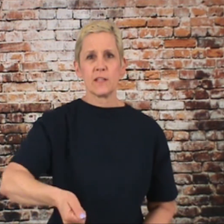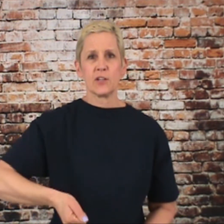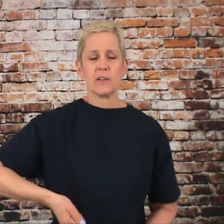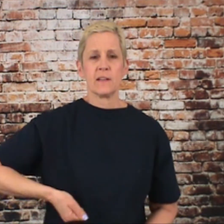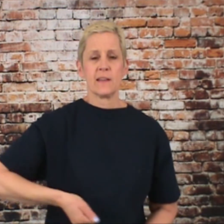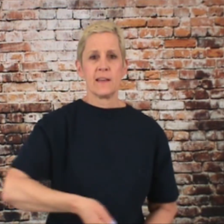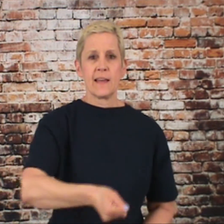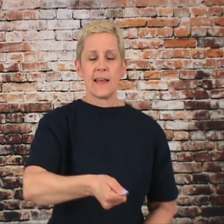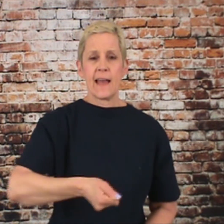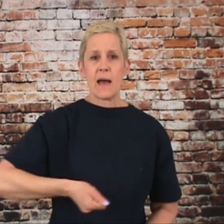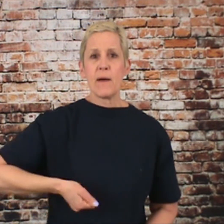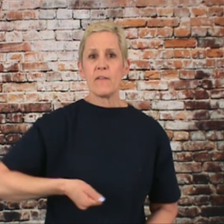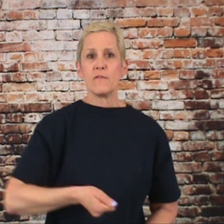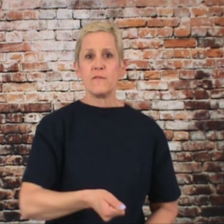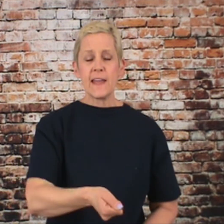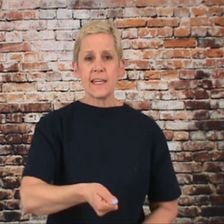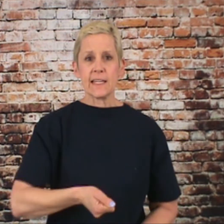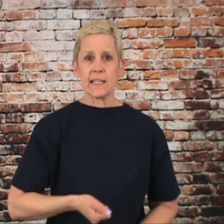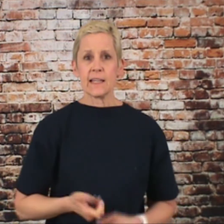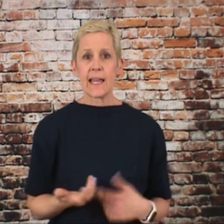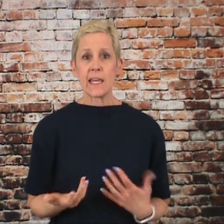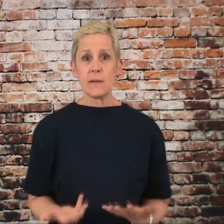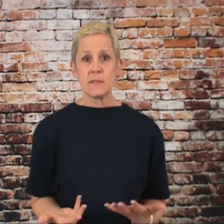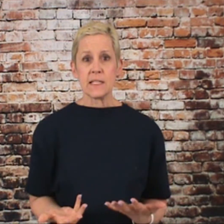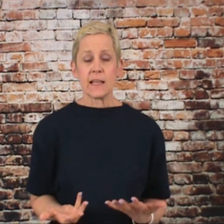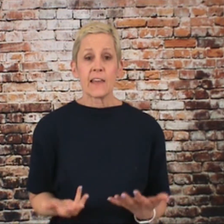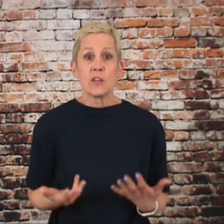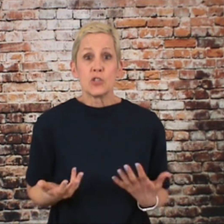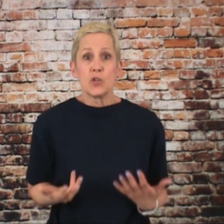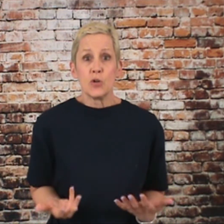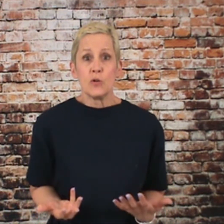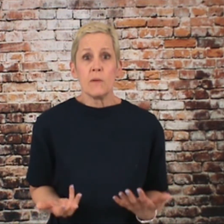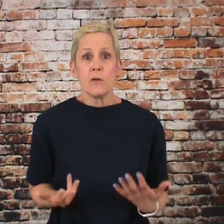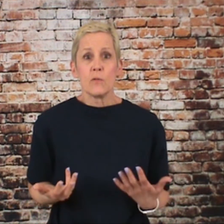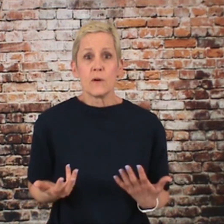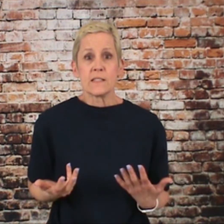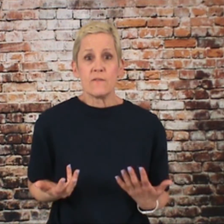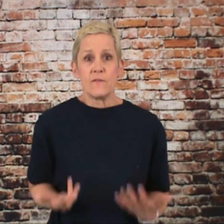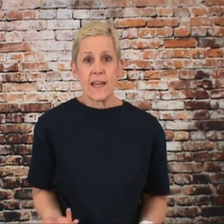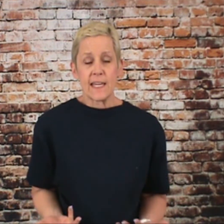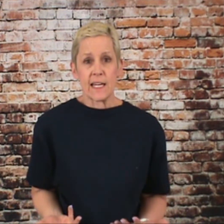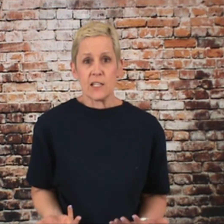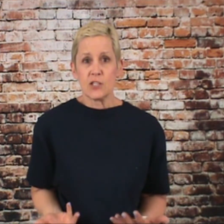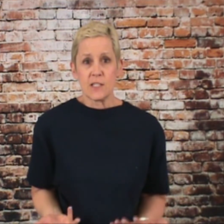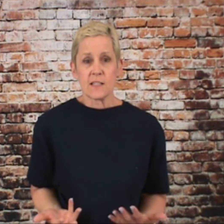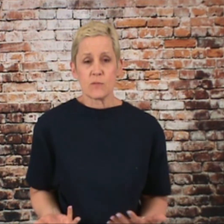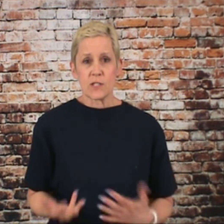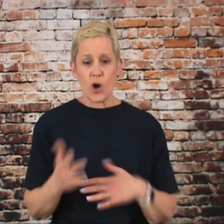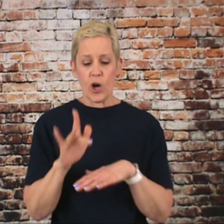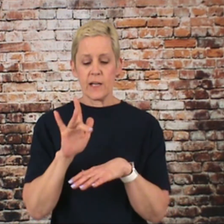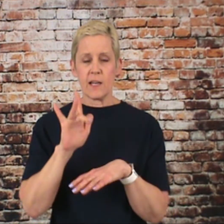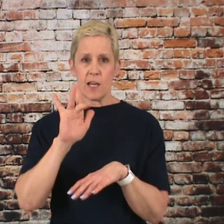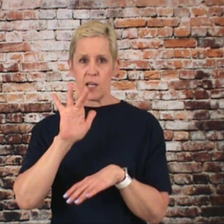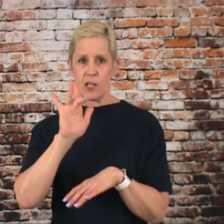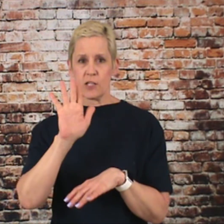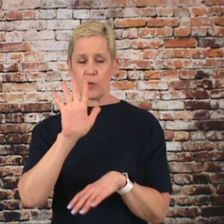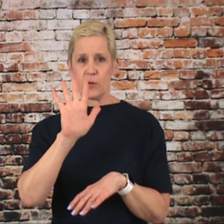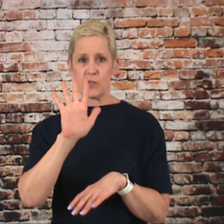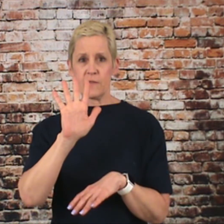cleaner. How about vacant? Like empty. Like the tomb was vacant. Jesus was gone. So put your